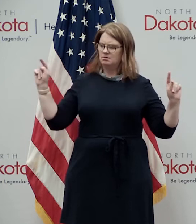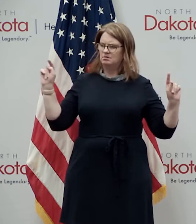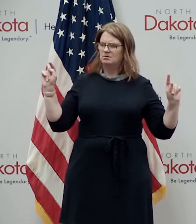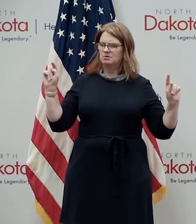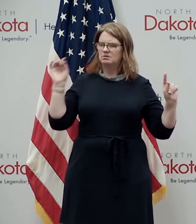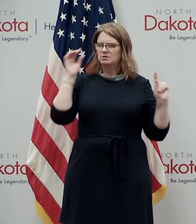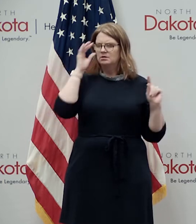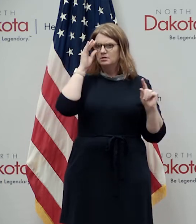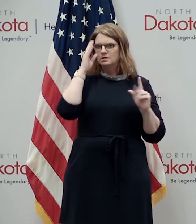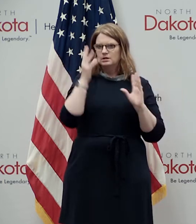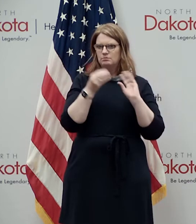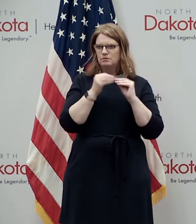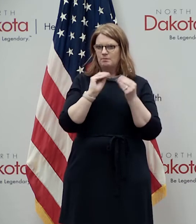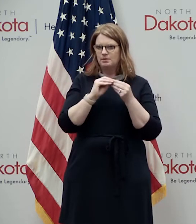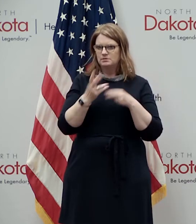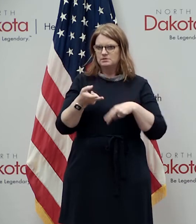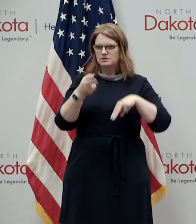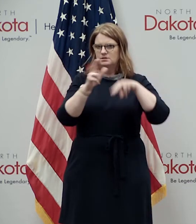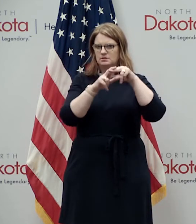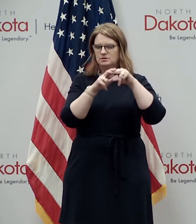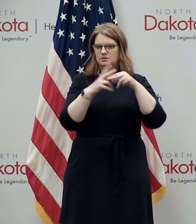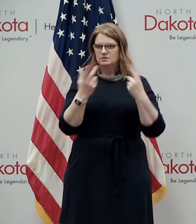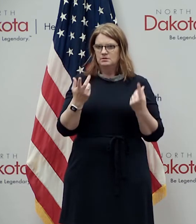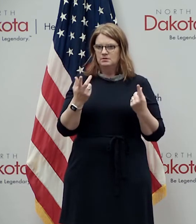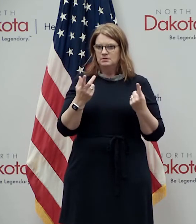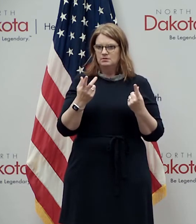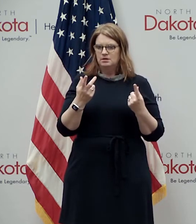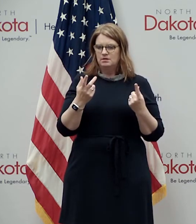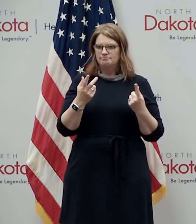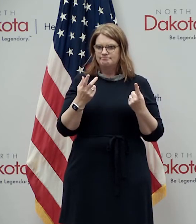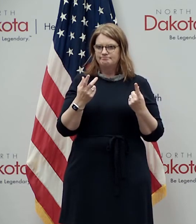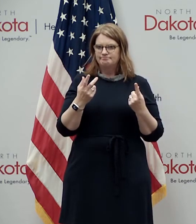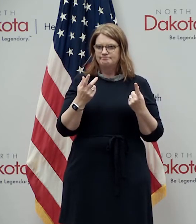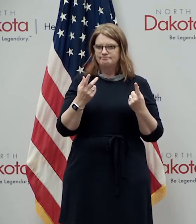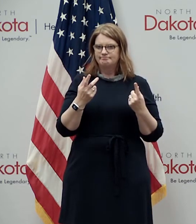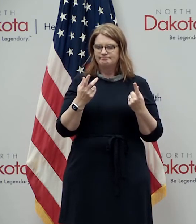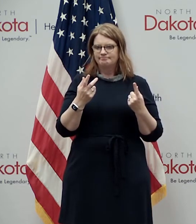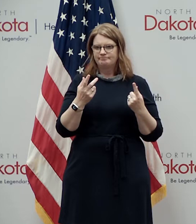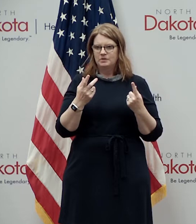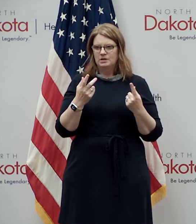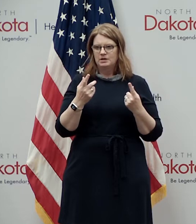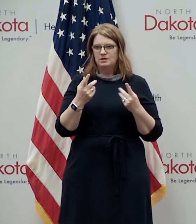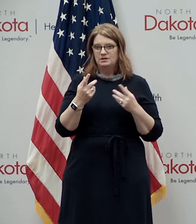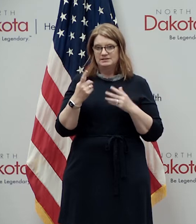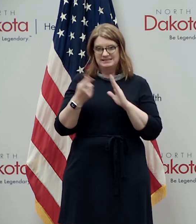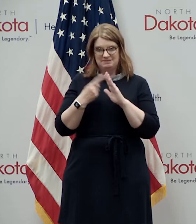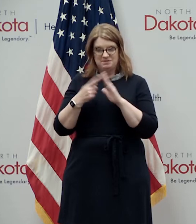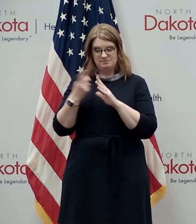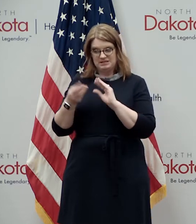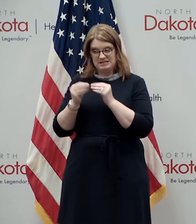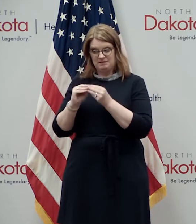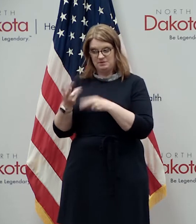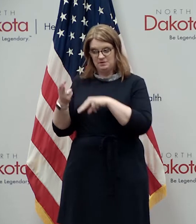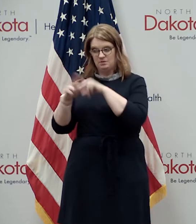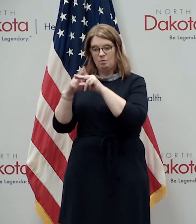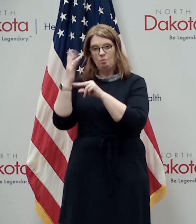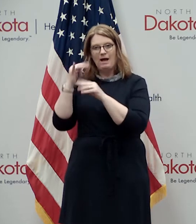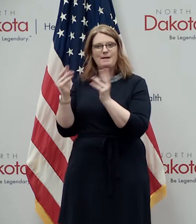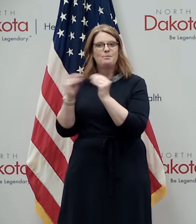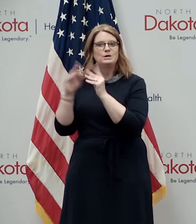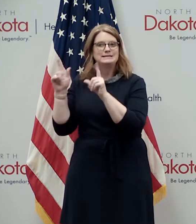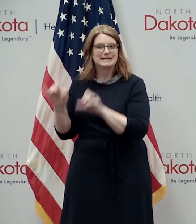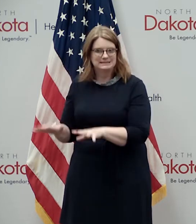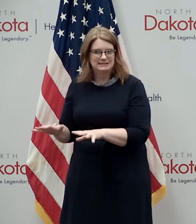going up in absolute numbers those absolute numbers go up uh in some cases because there's more testing being done uh